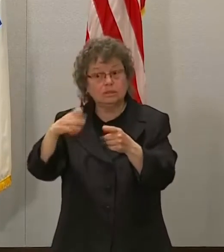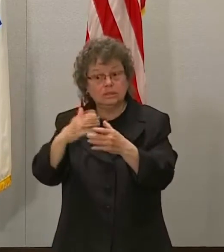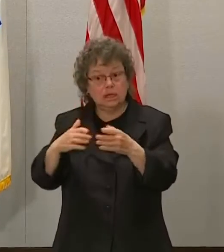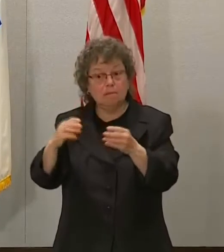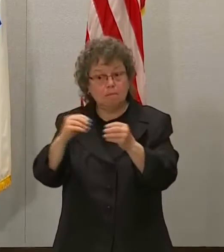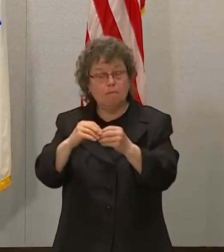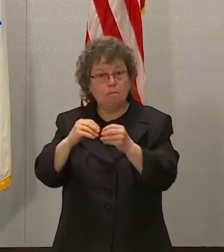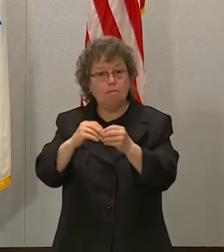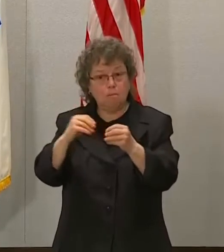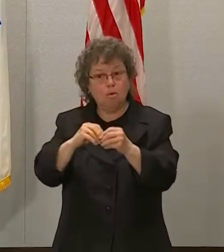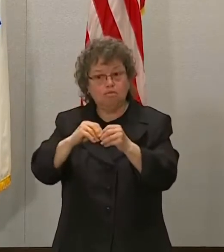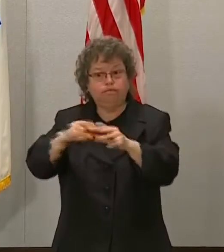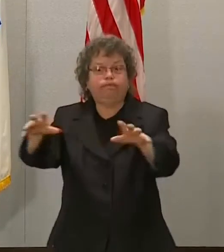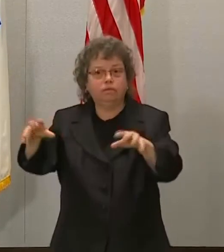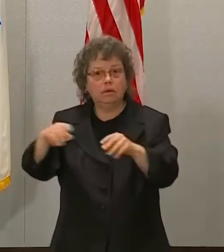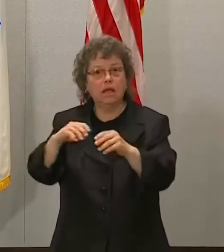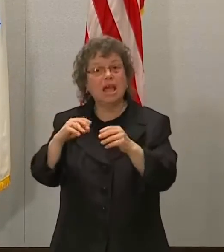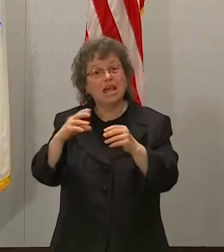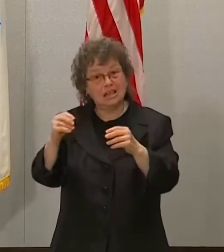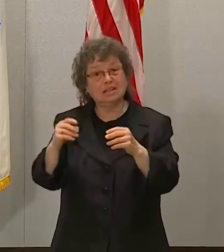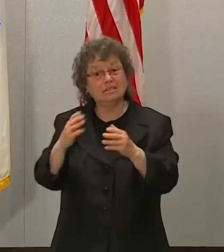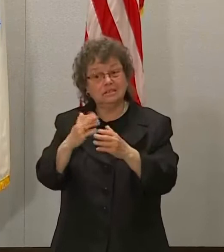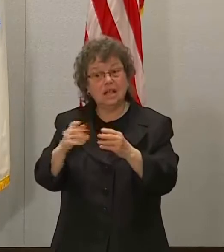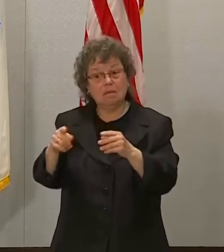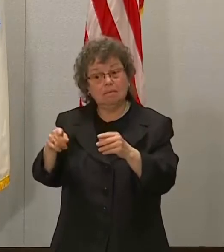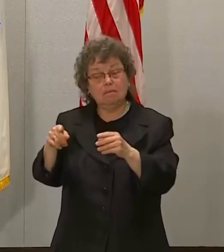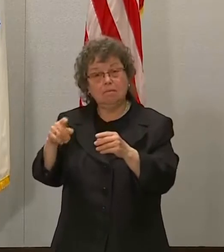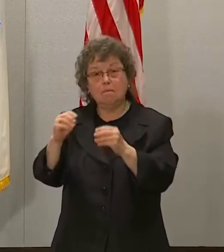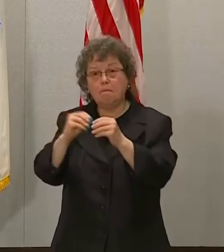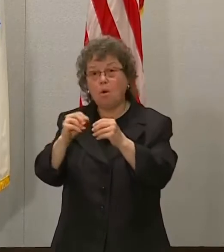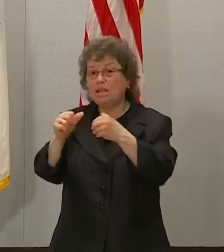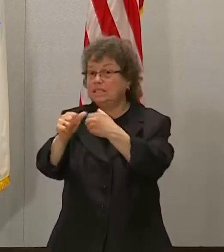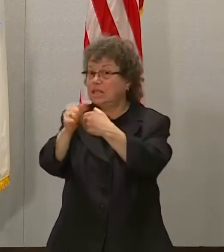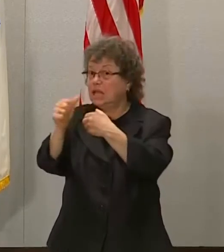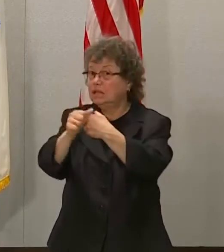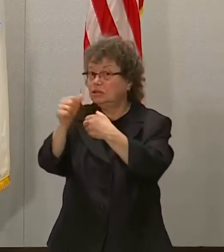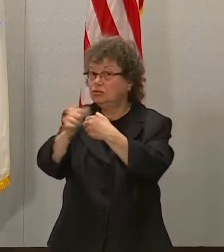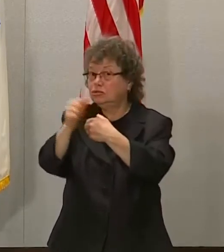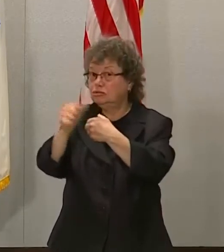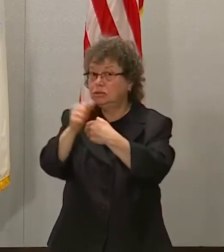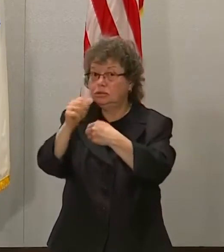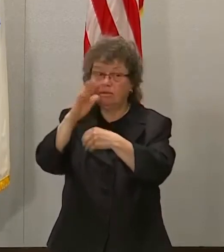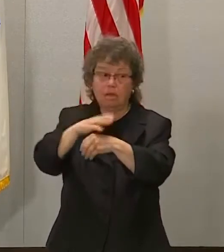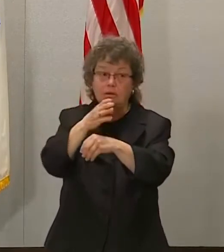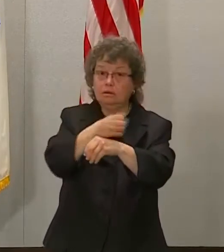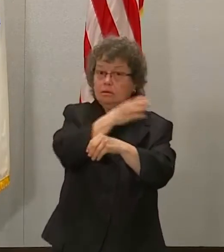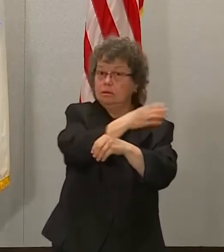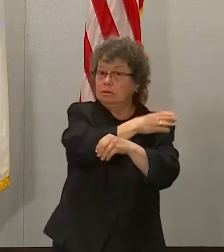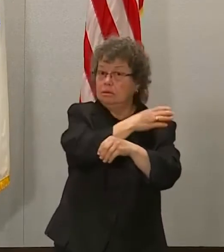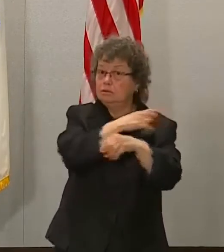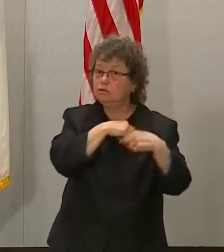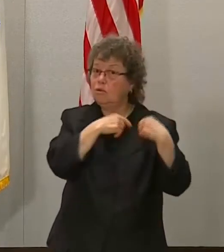potentially more dangerous than what we have seen so far. And